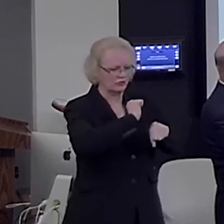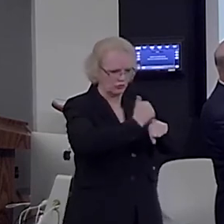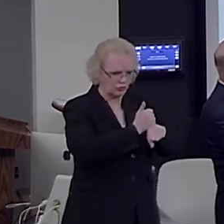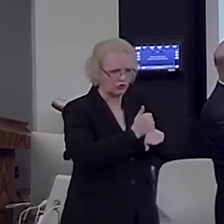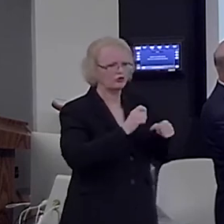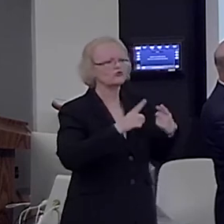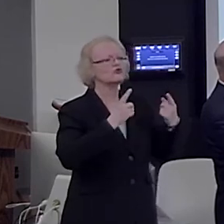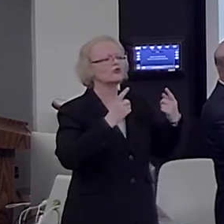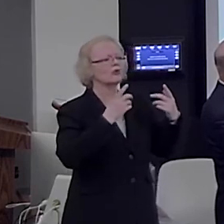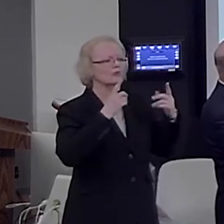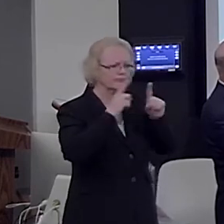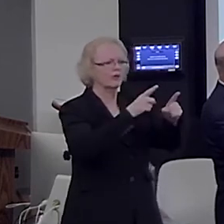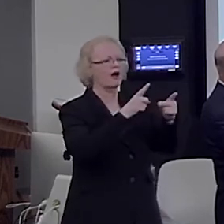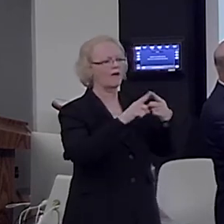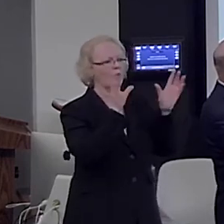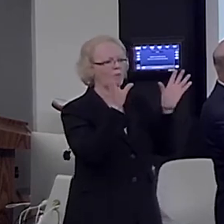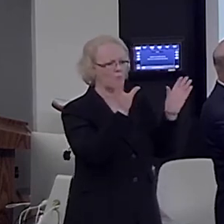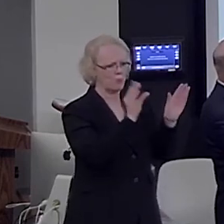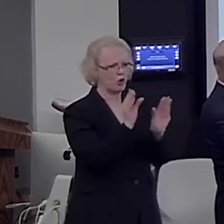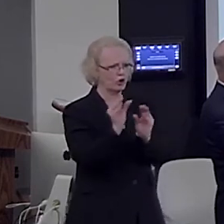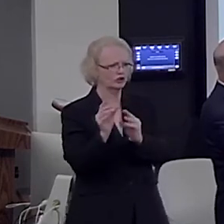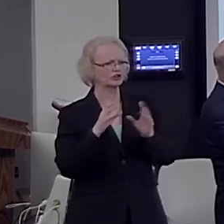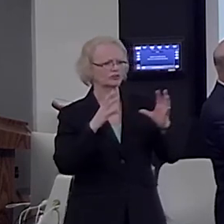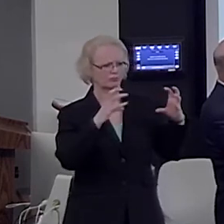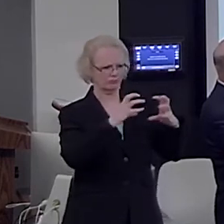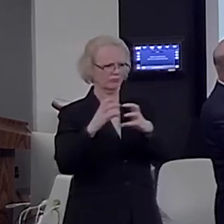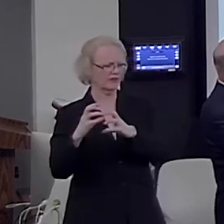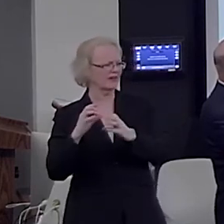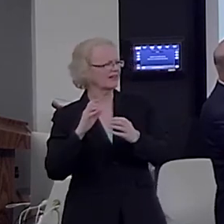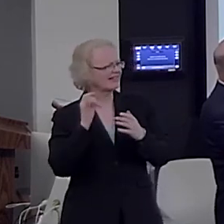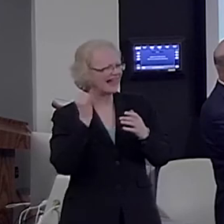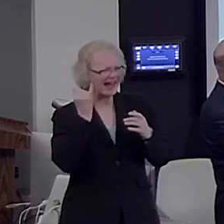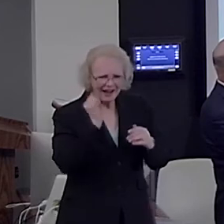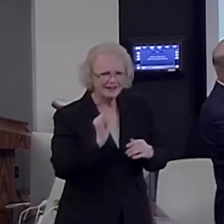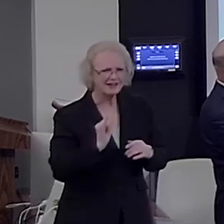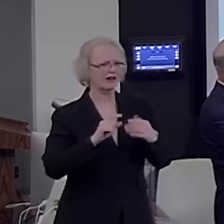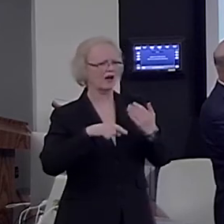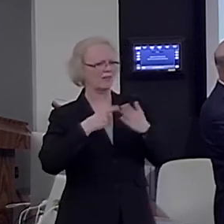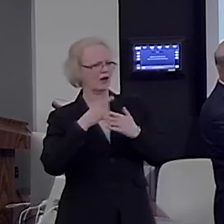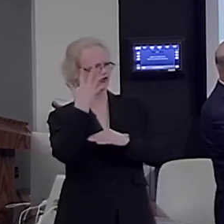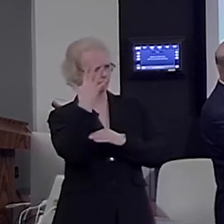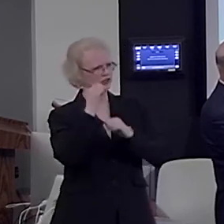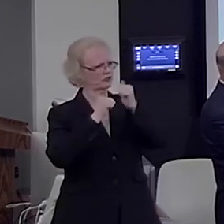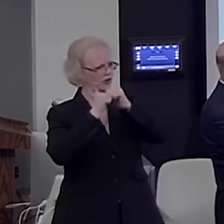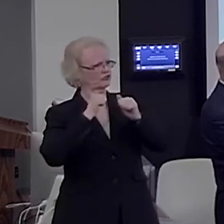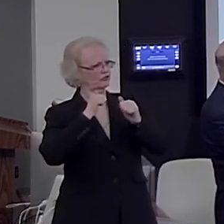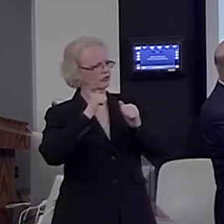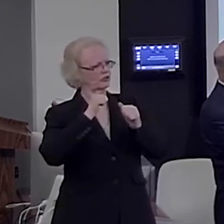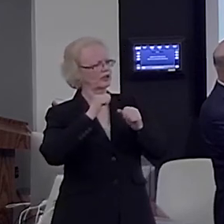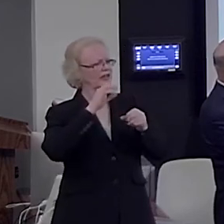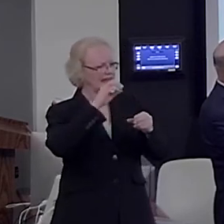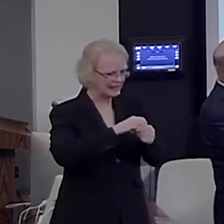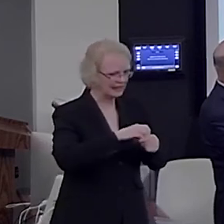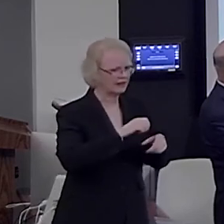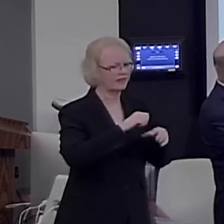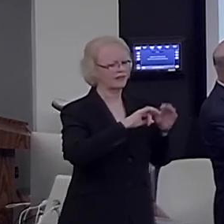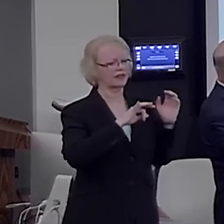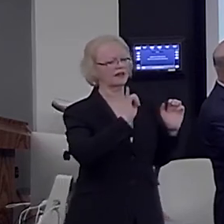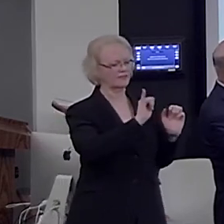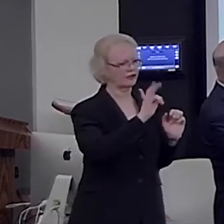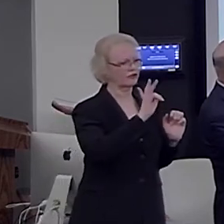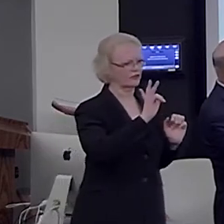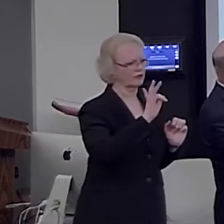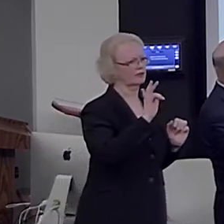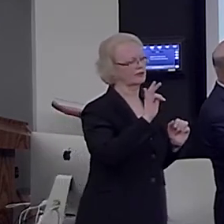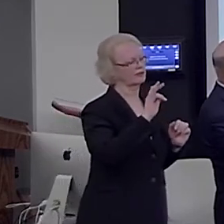merge, something like this operation of tree structure building in the inferior frontal gyrus. So, this is a slide I